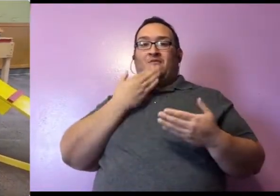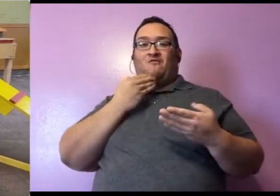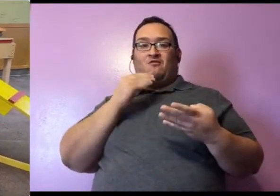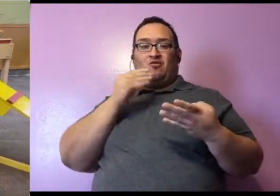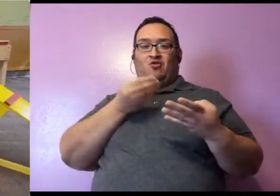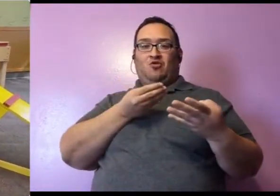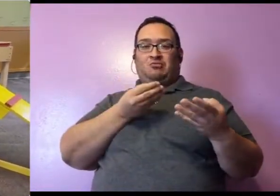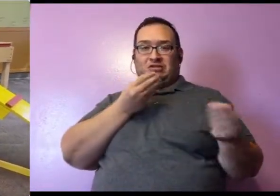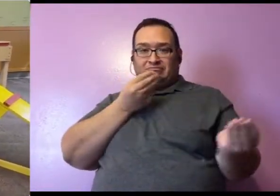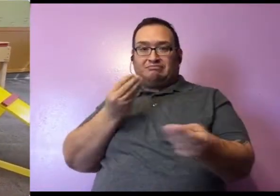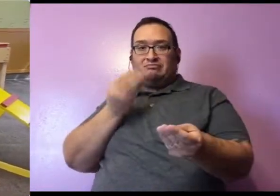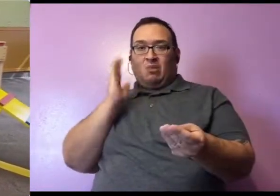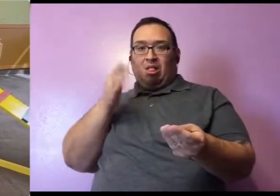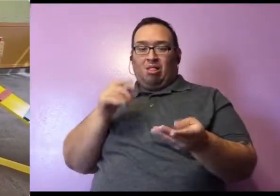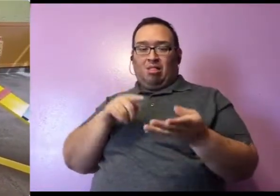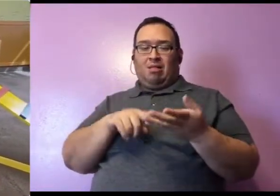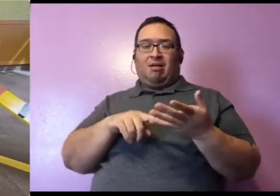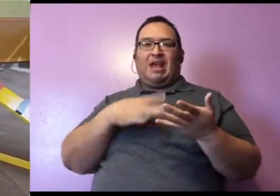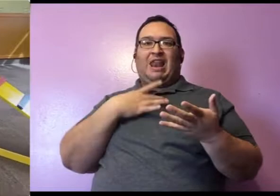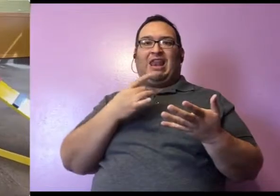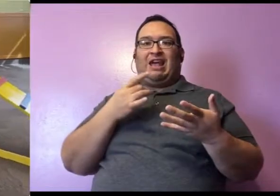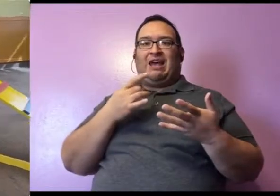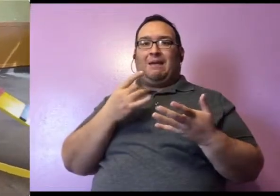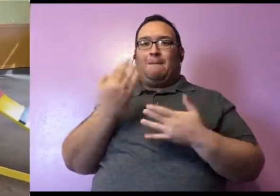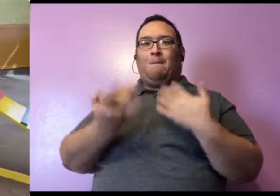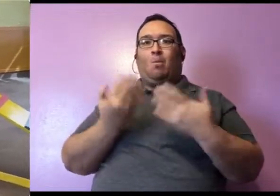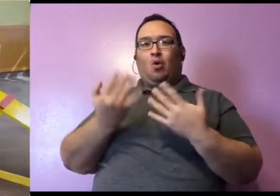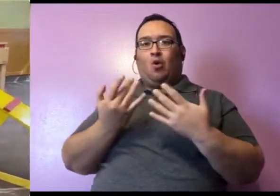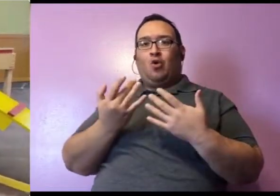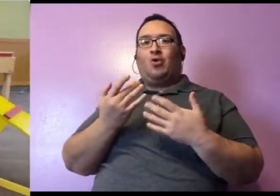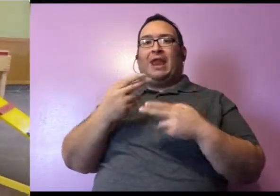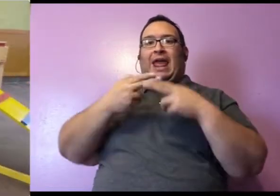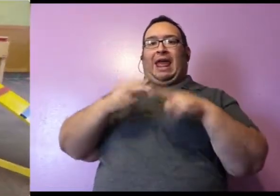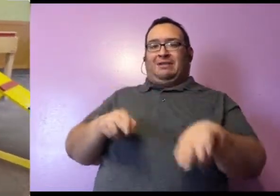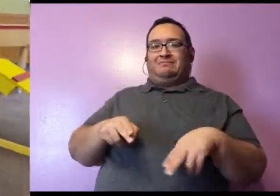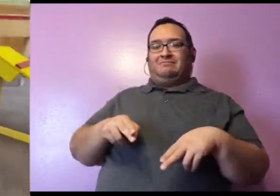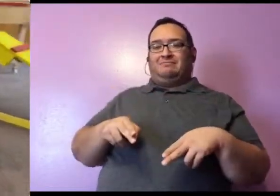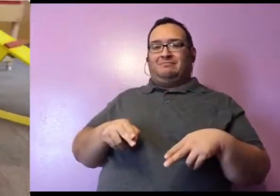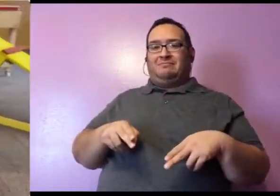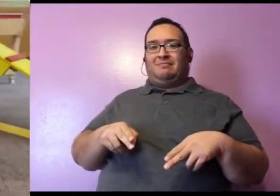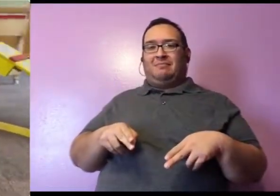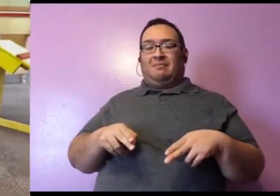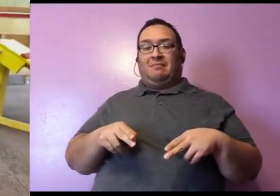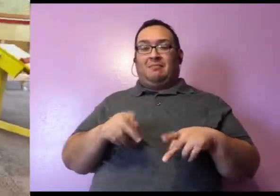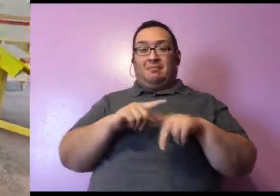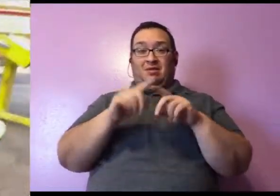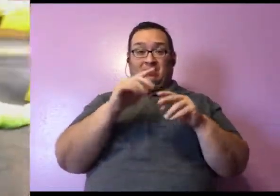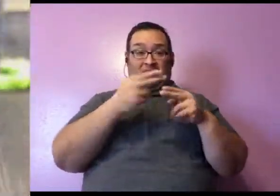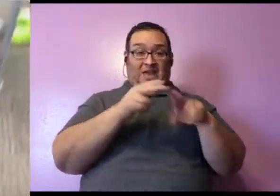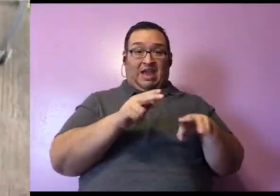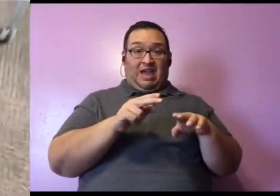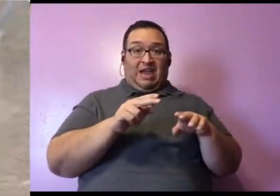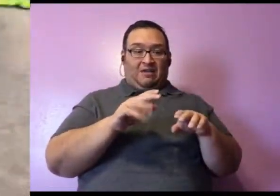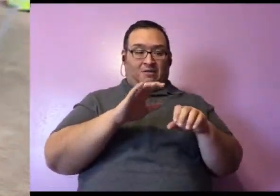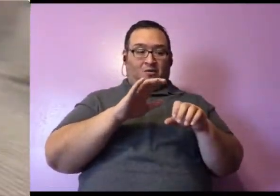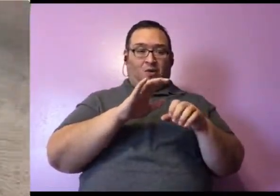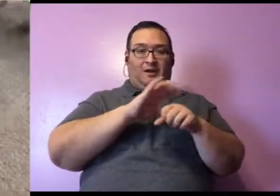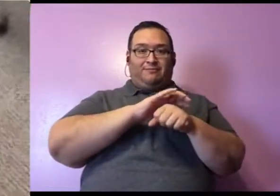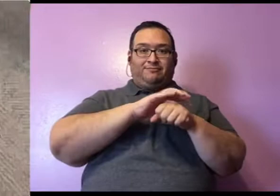And then she also loves hard boiled eggs. And she actually eats the eggs with the shell on. Which